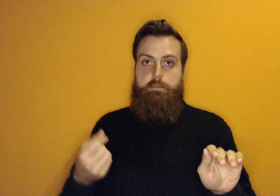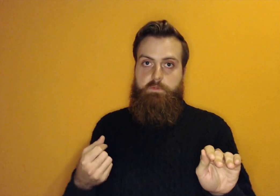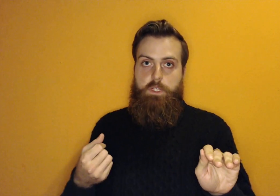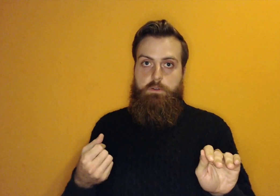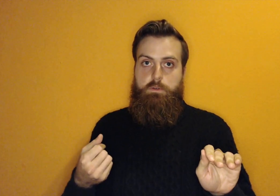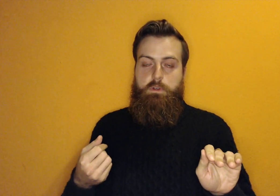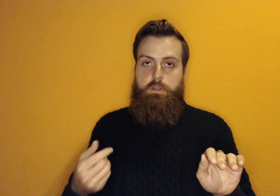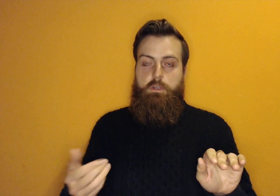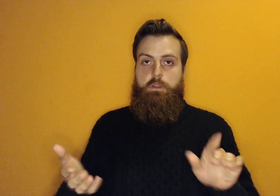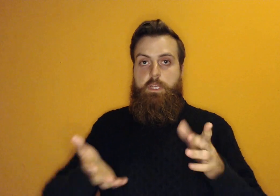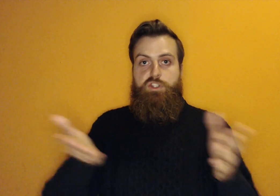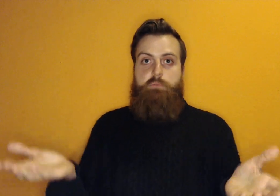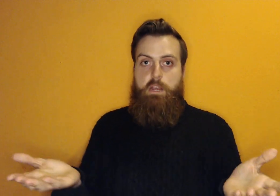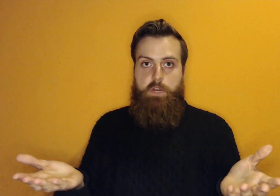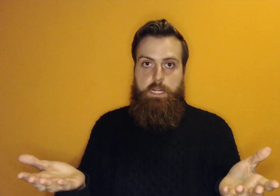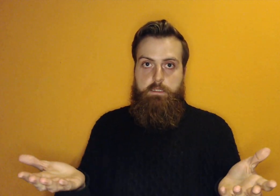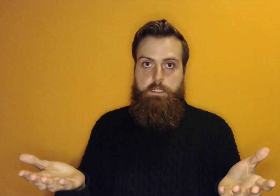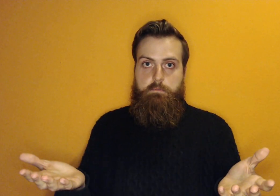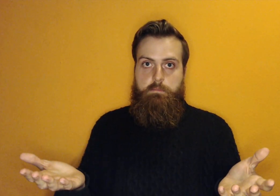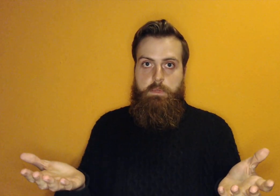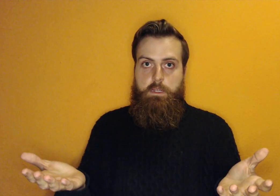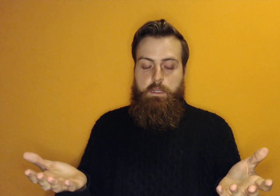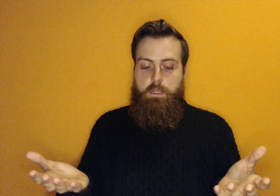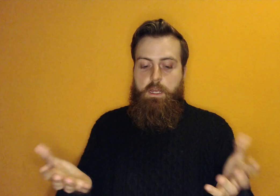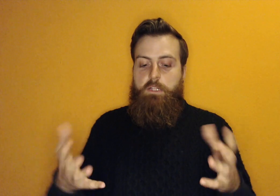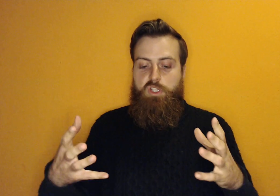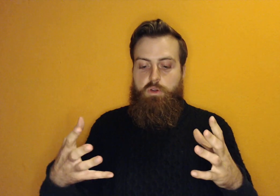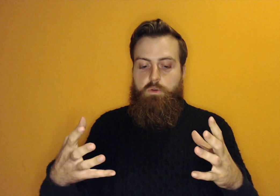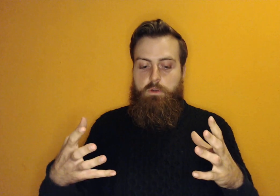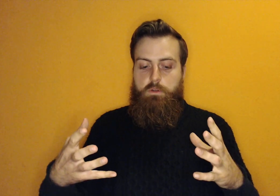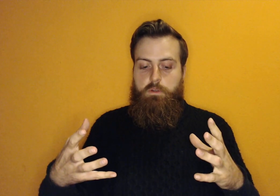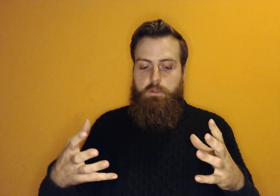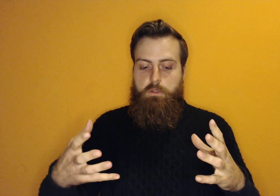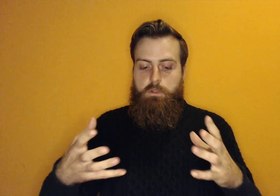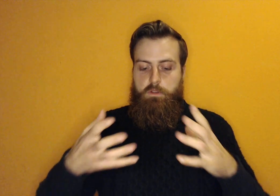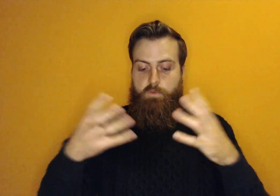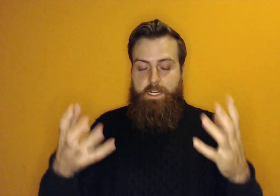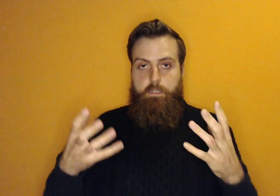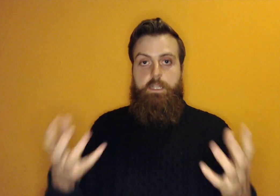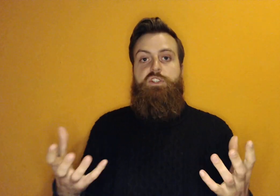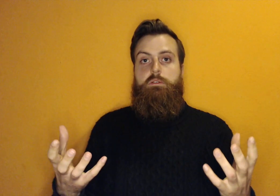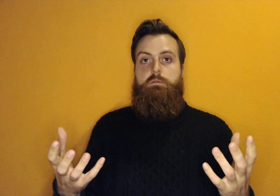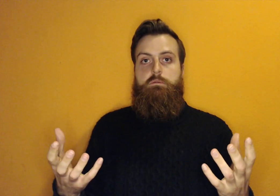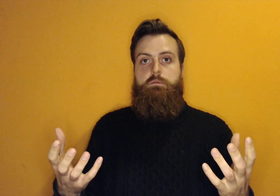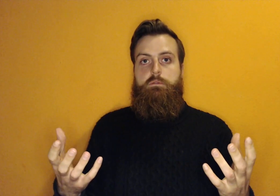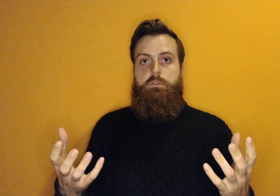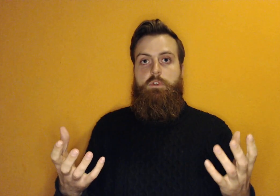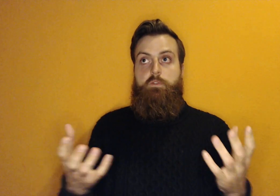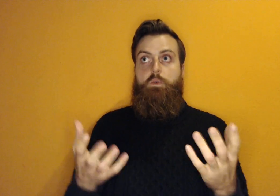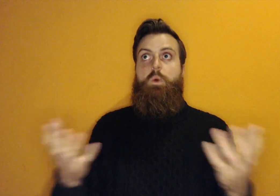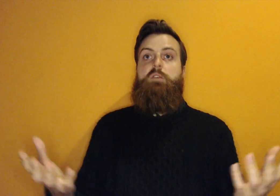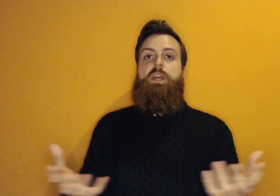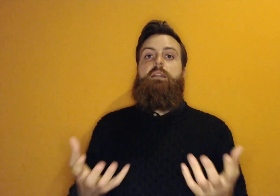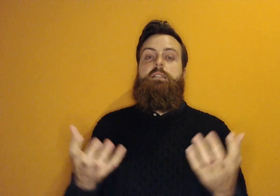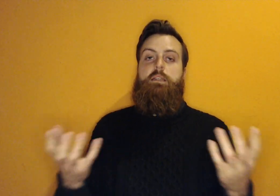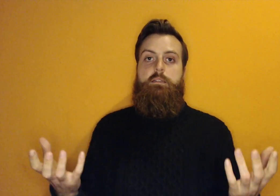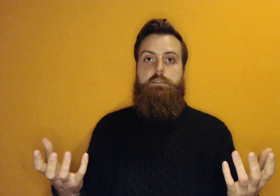of you, there's just bare reality. And so the recognition of the way reality is,